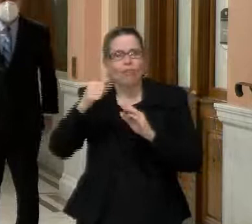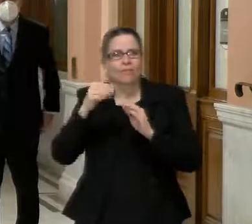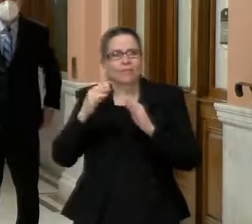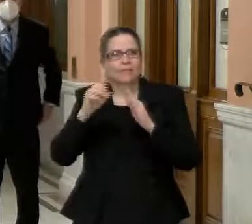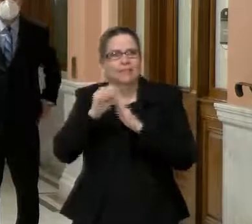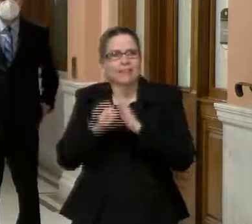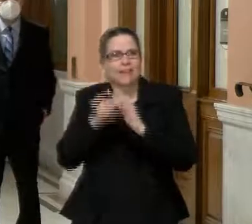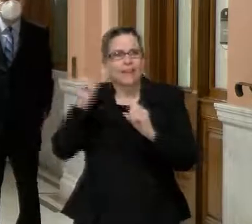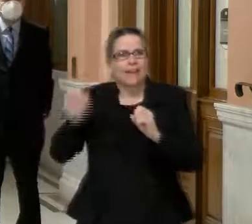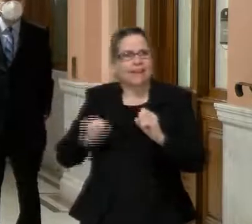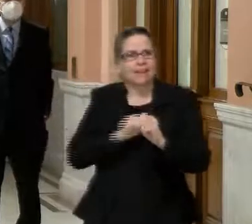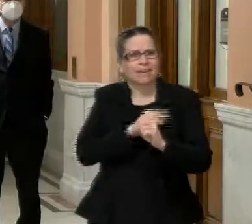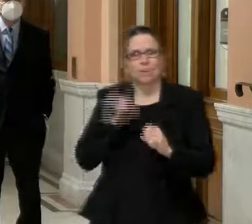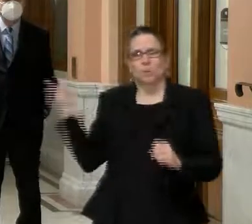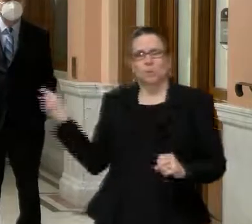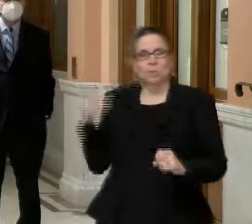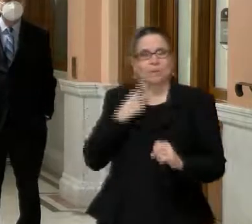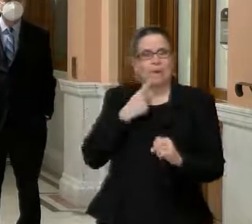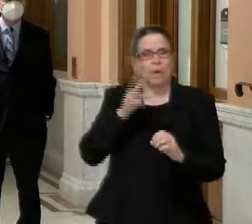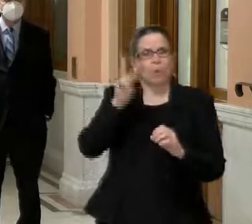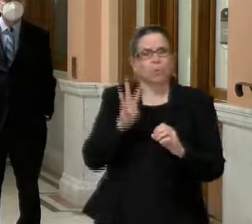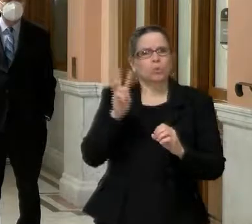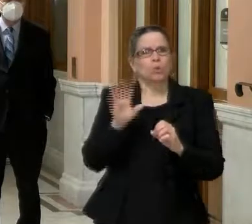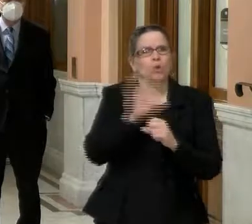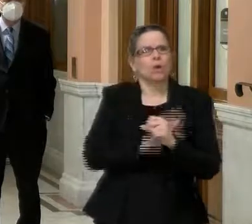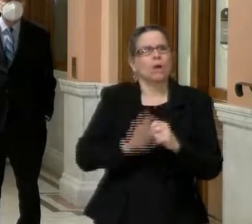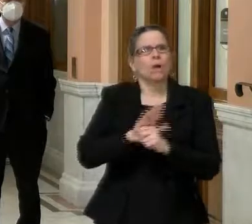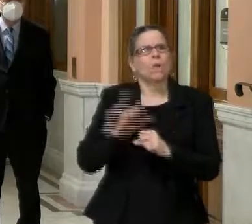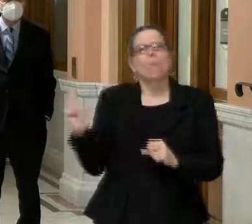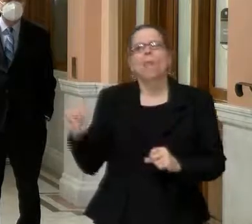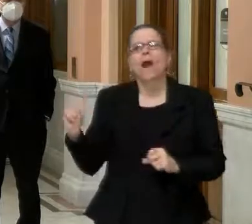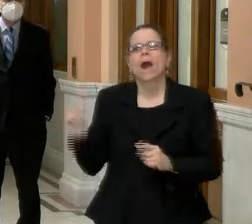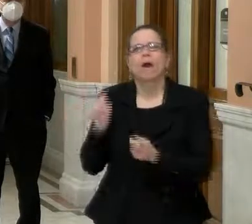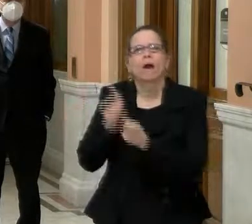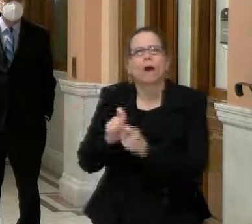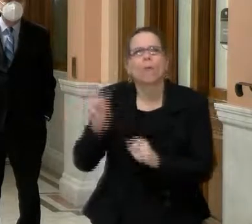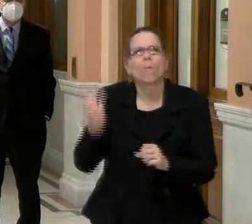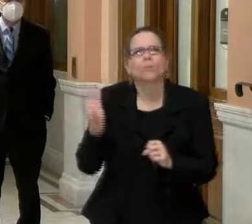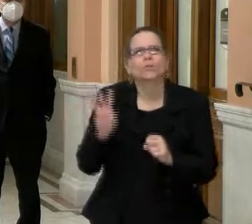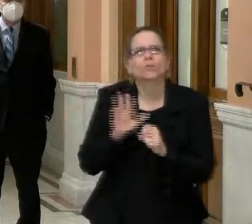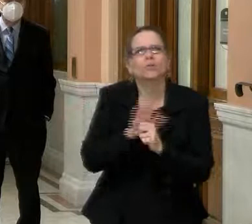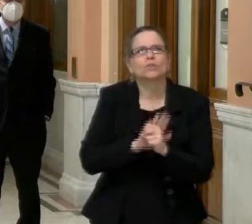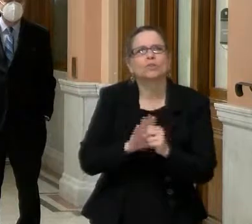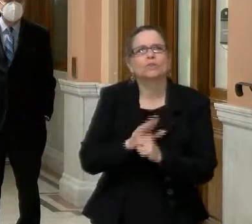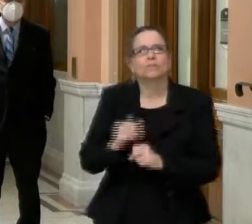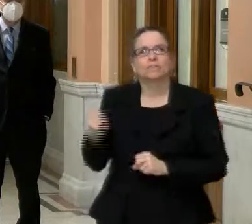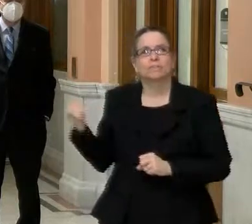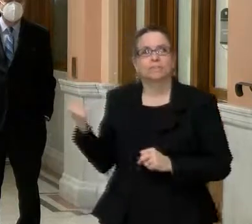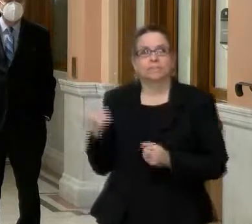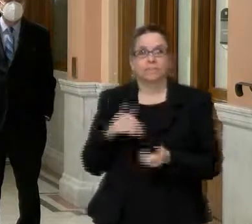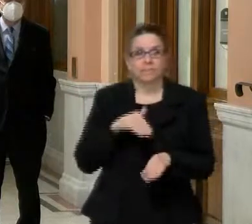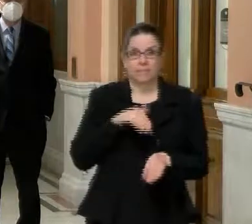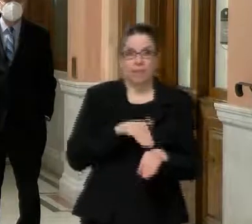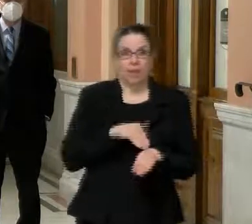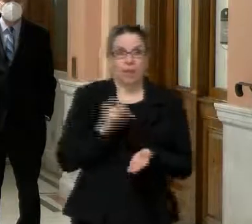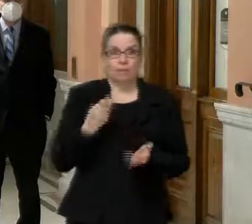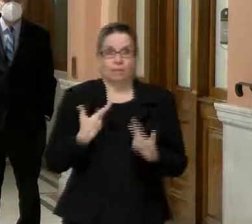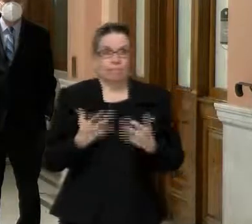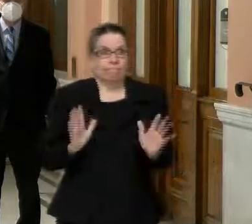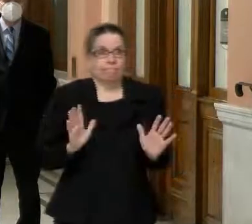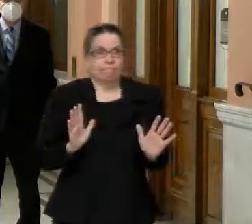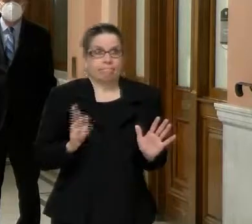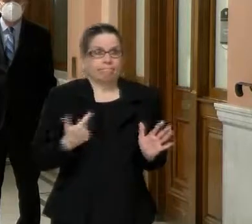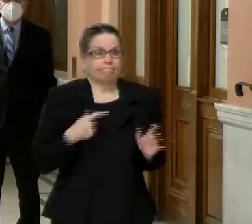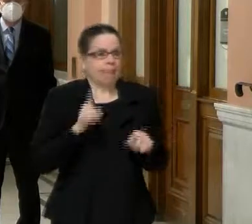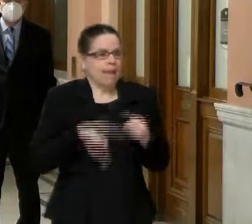know what they're, what we're up against with that. You know, I, I don't think we can be more specific about the